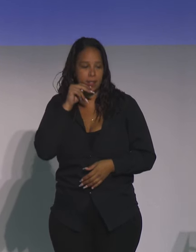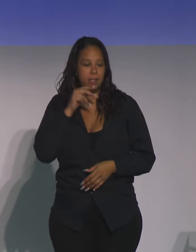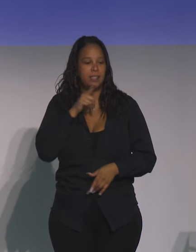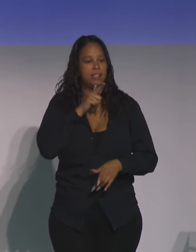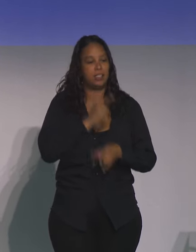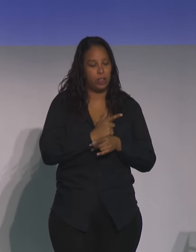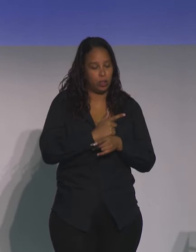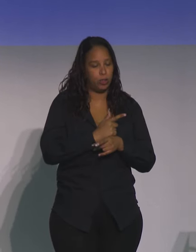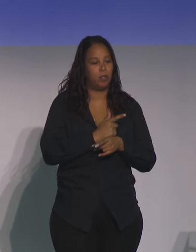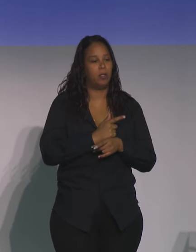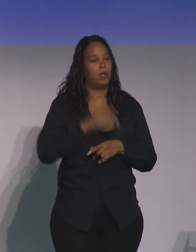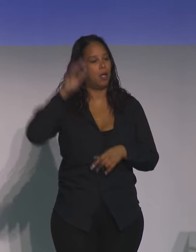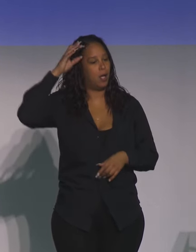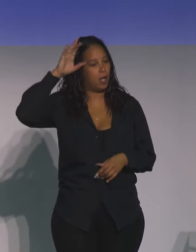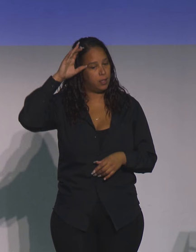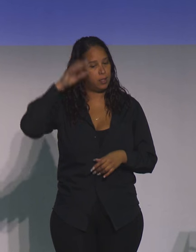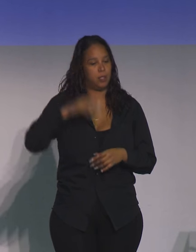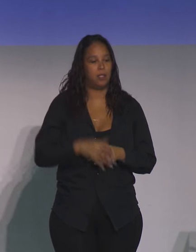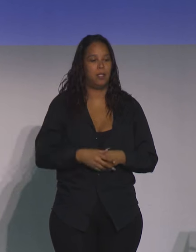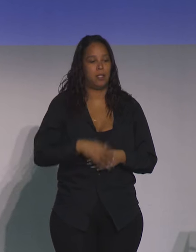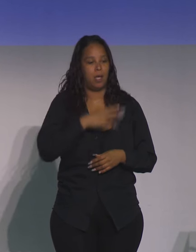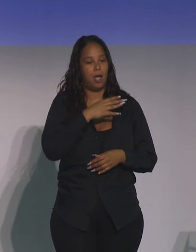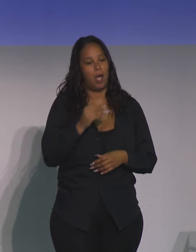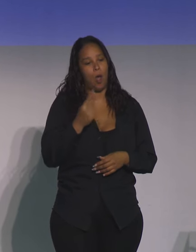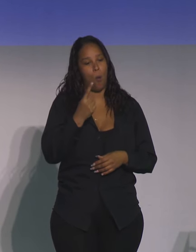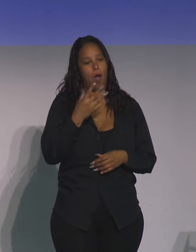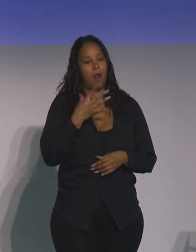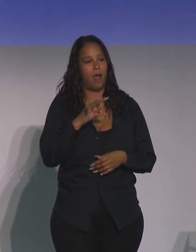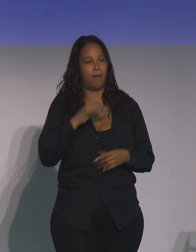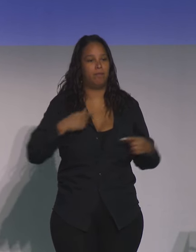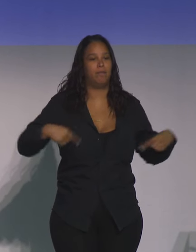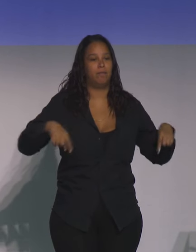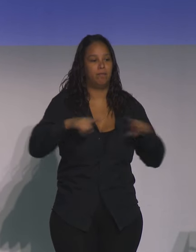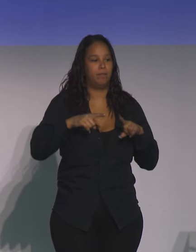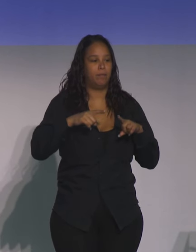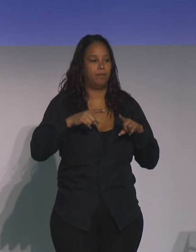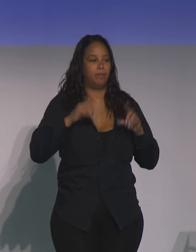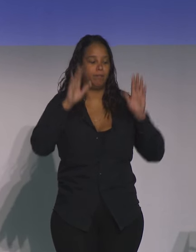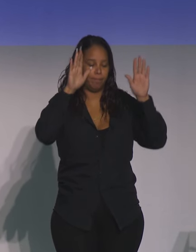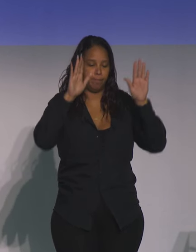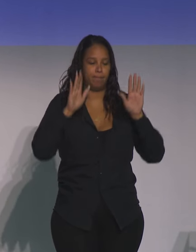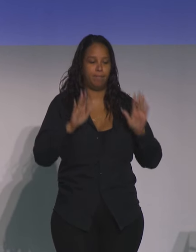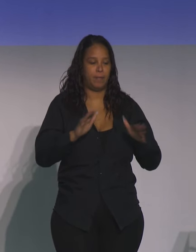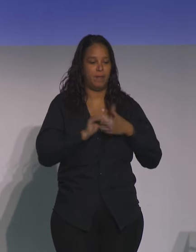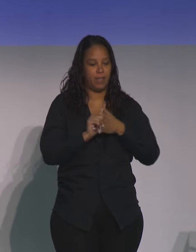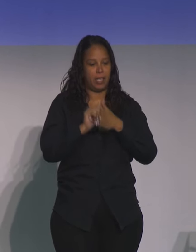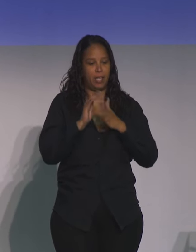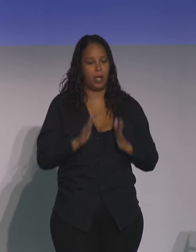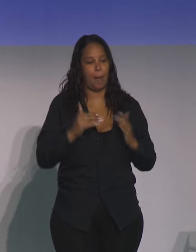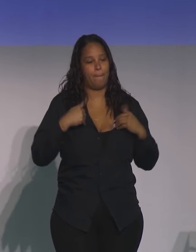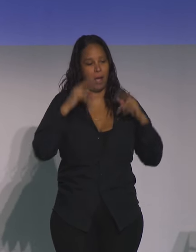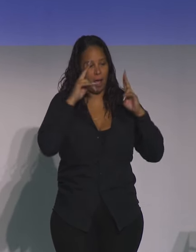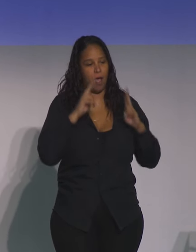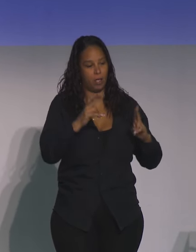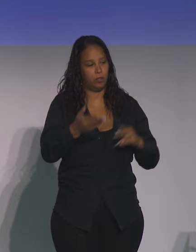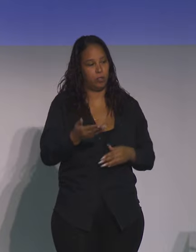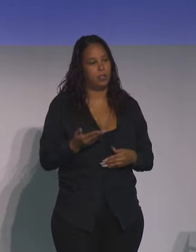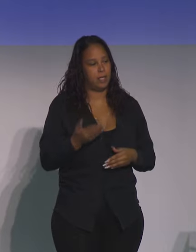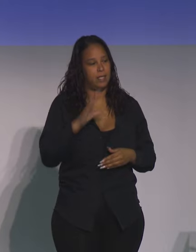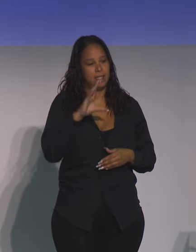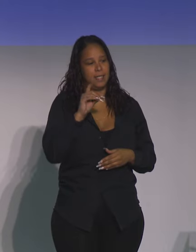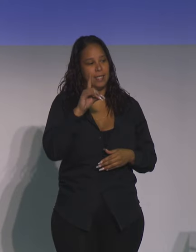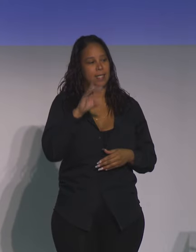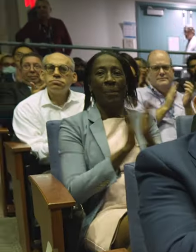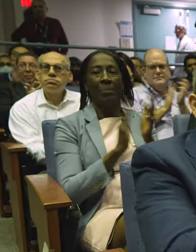sister, a cousin, and one of our nation's most outstanding health leaders. So it's my honor to introduce the CDC